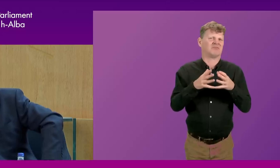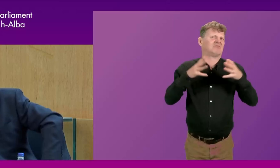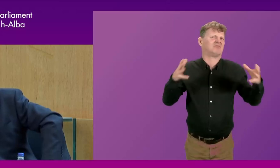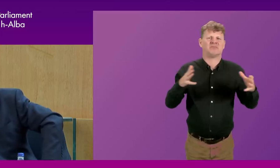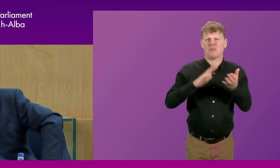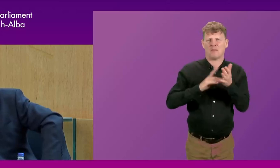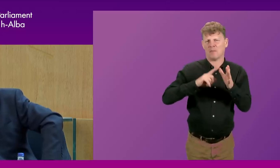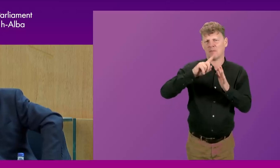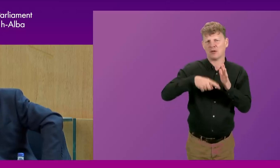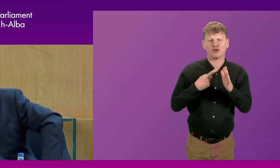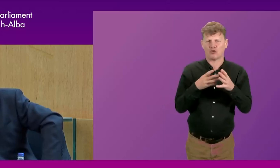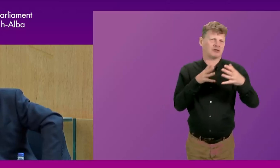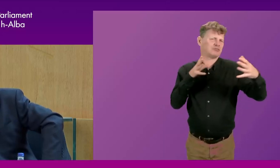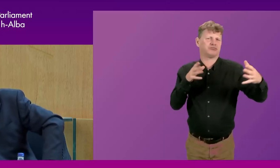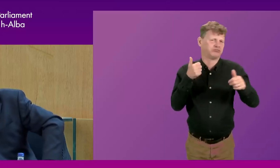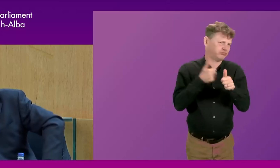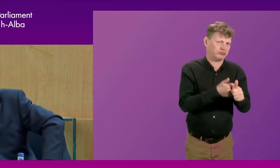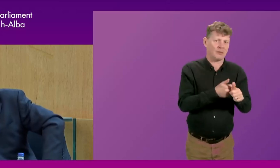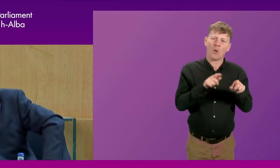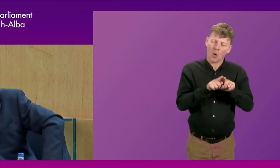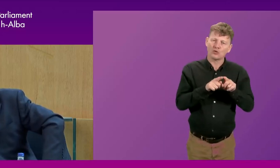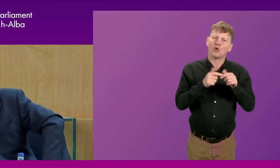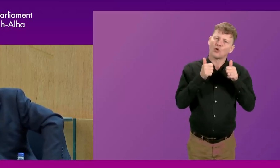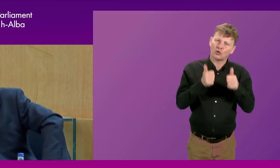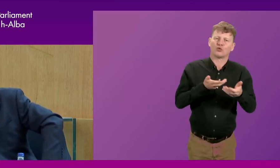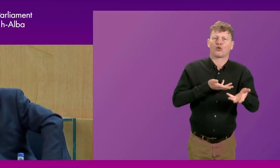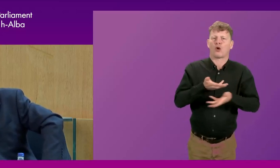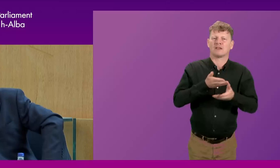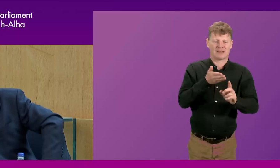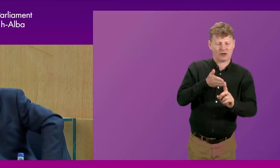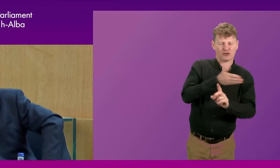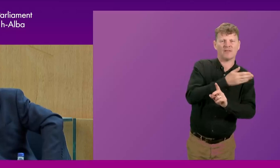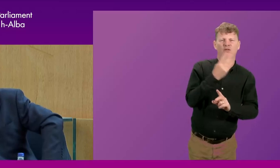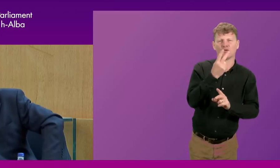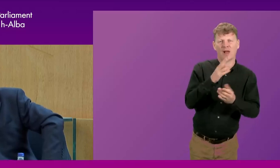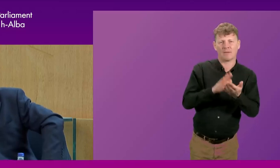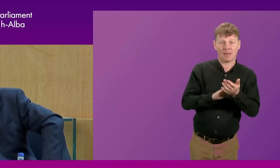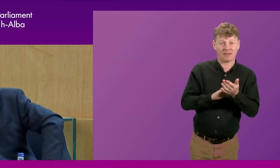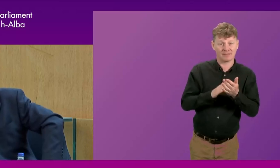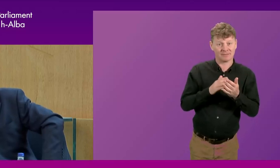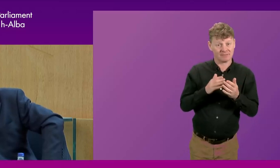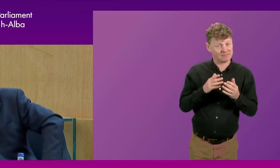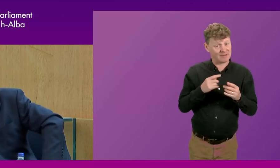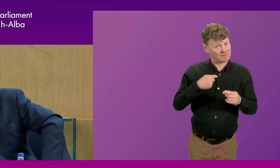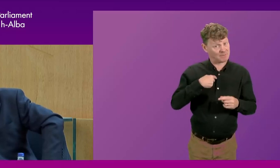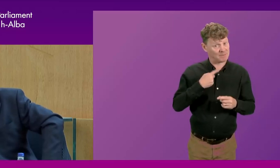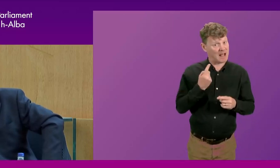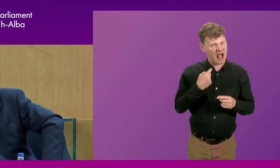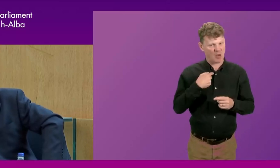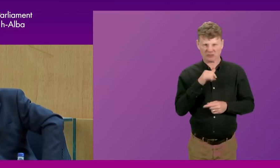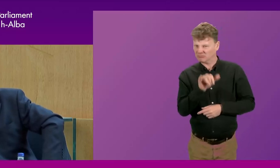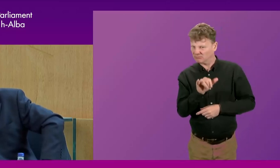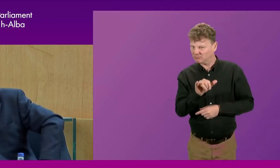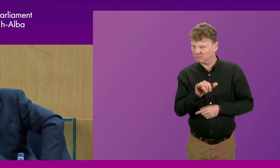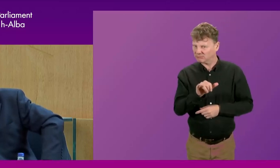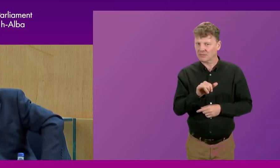also, in advance of that, there was a widespread consultation for 12 months that convinced people, including me, that it would be a good idea. I was a sceptic at